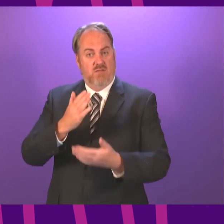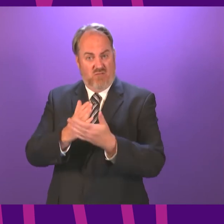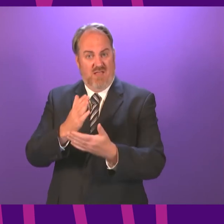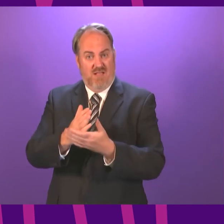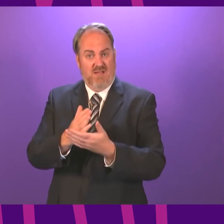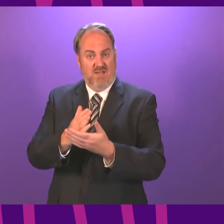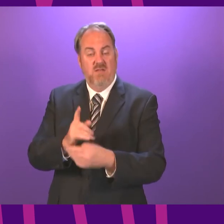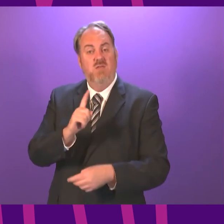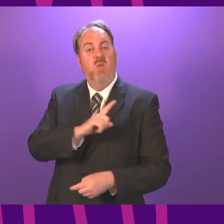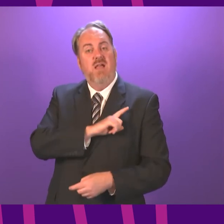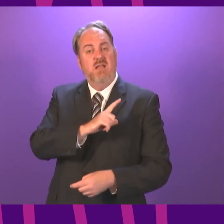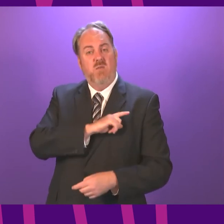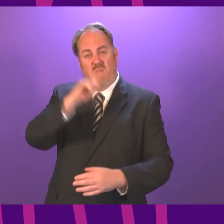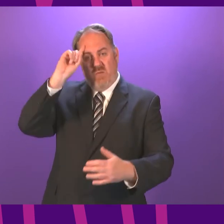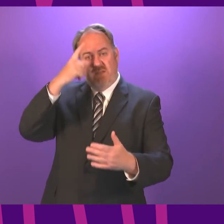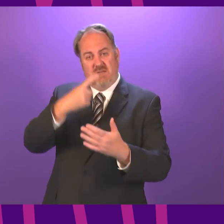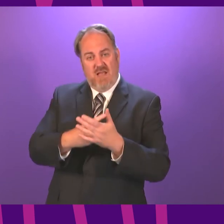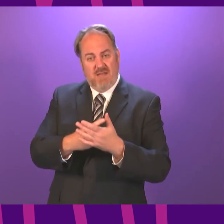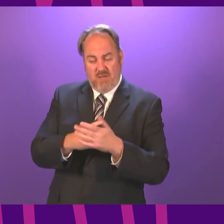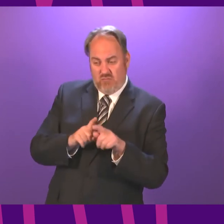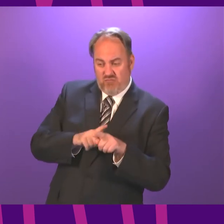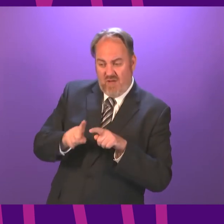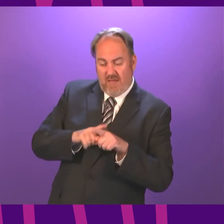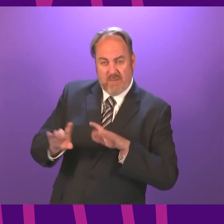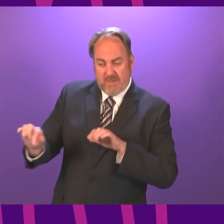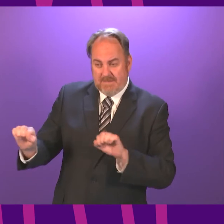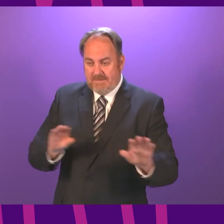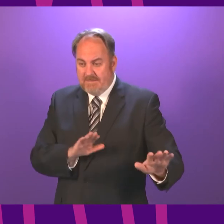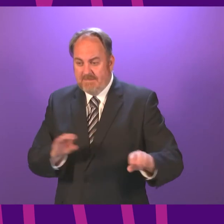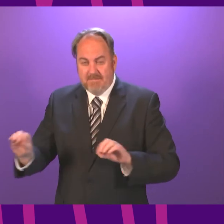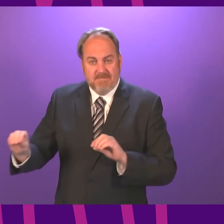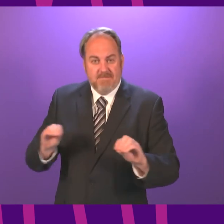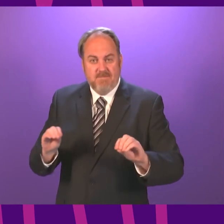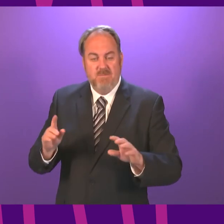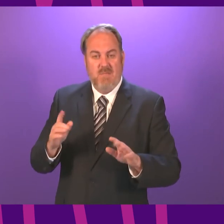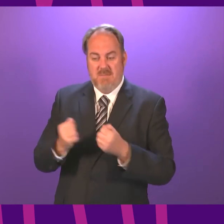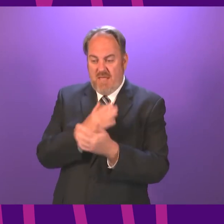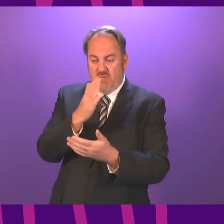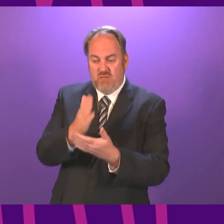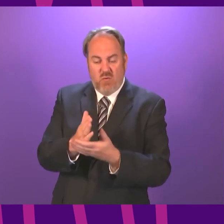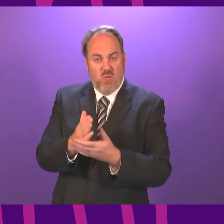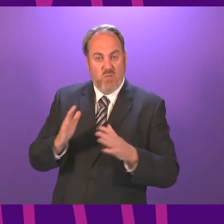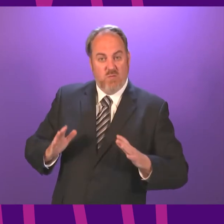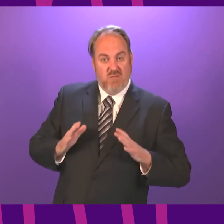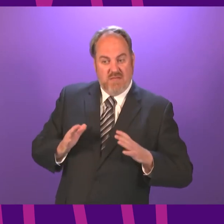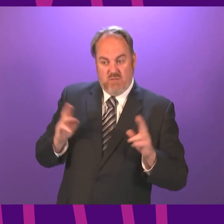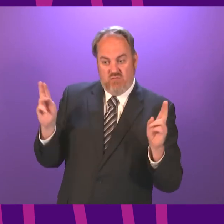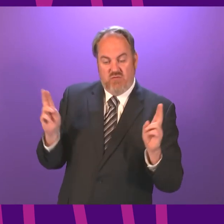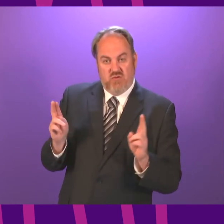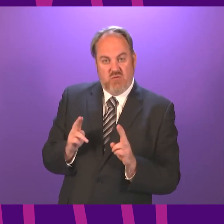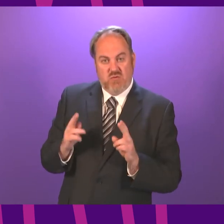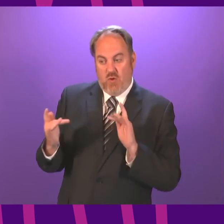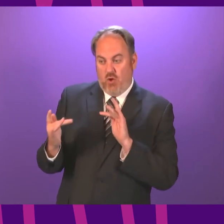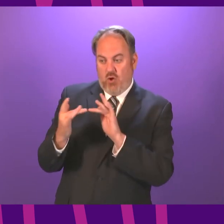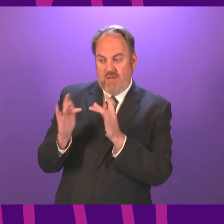we took those decisions based on trying to minimise the contact that we know enables